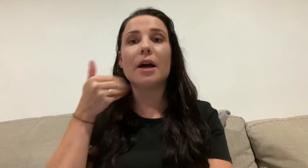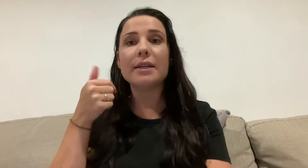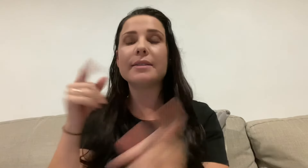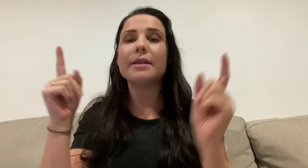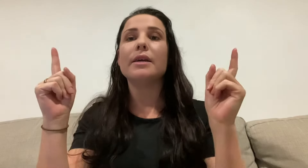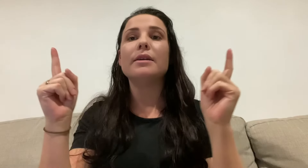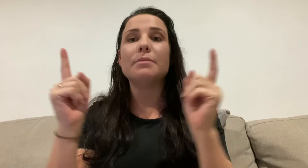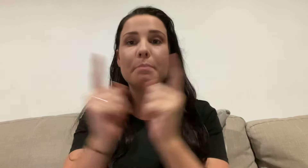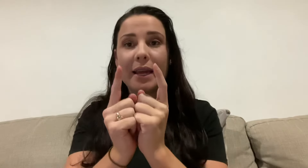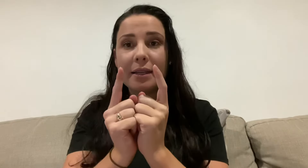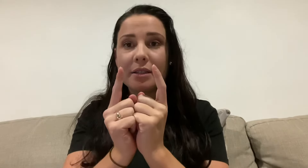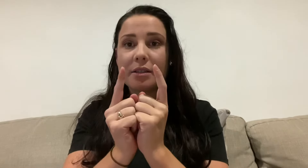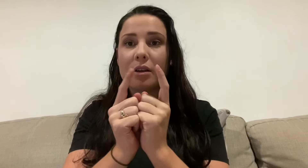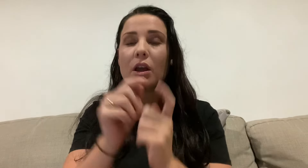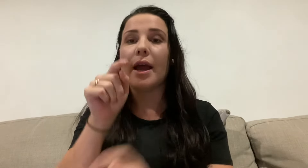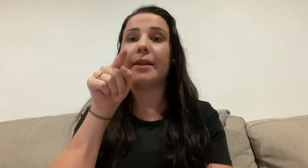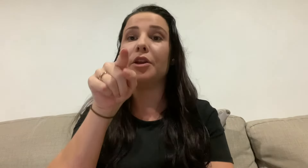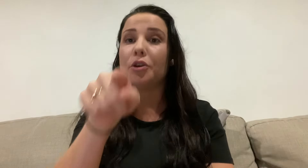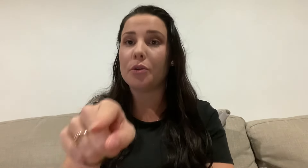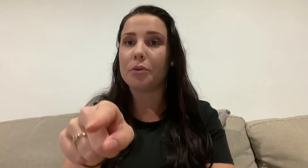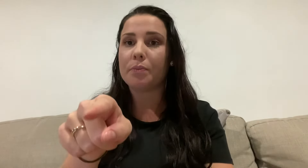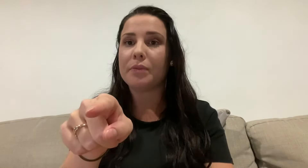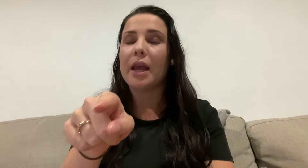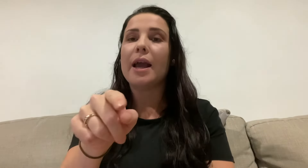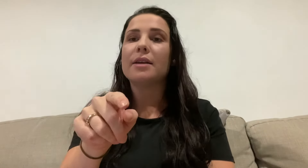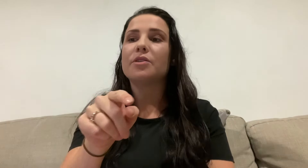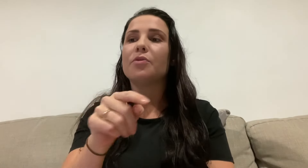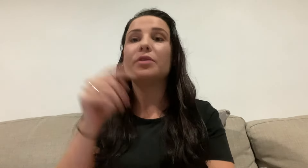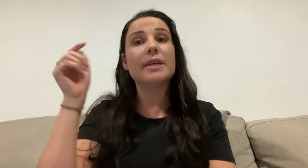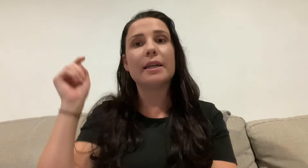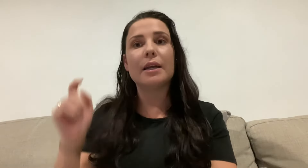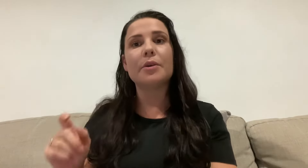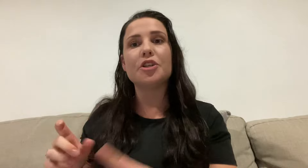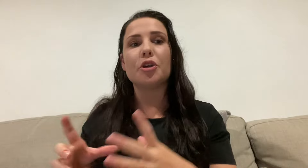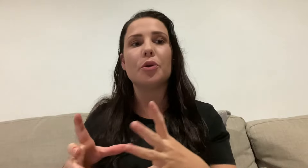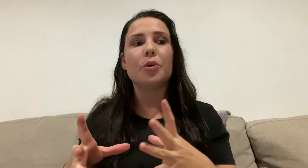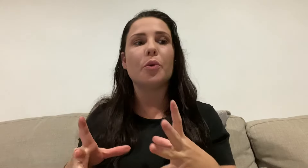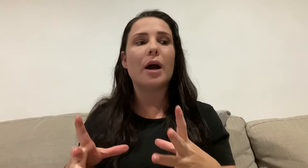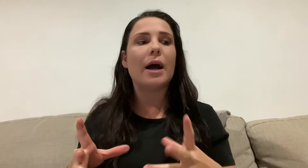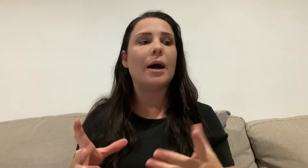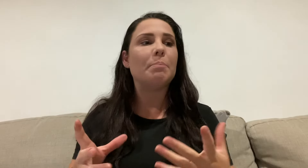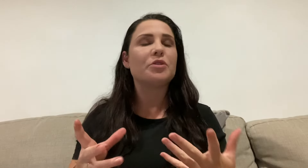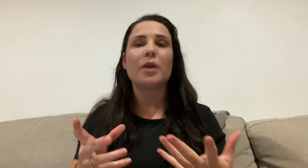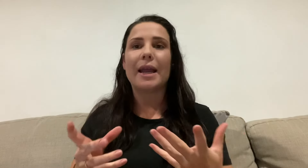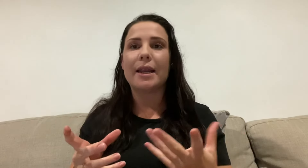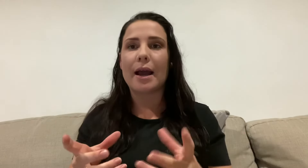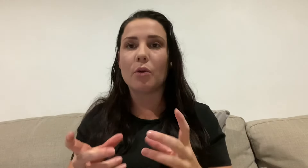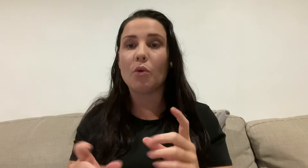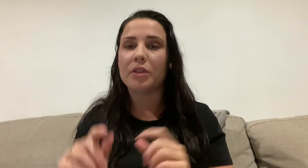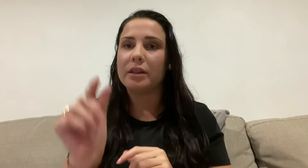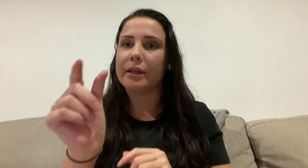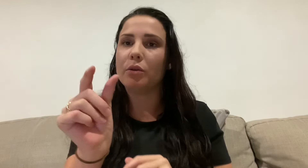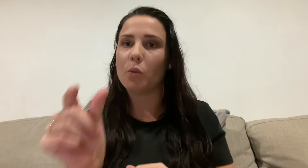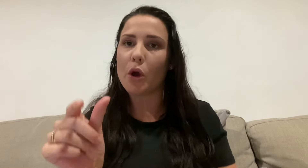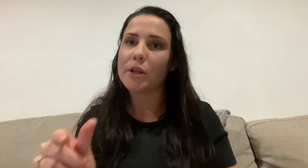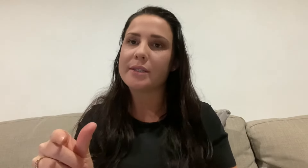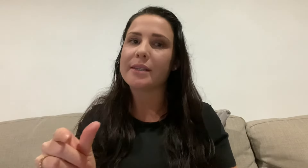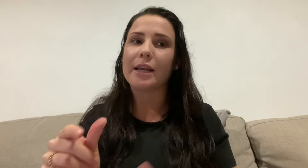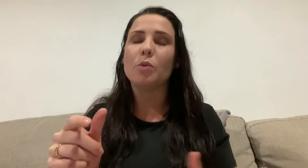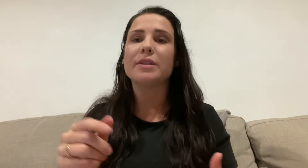Nice, meet, and then you. So for sign language, you, um, sort of edit out all the little words. Like you wouldn't